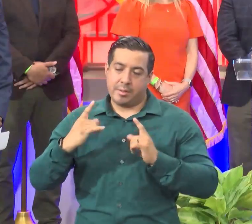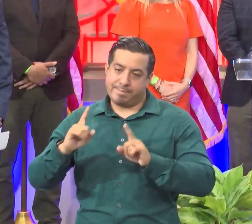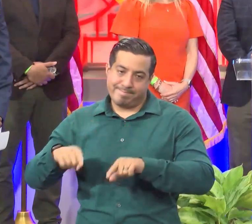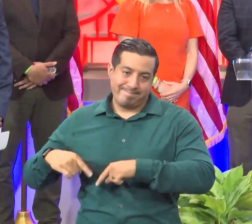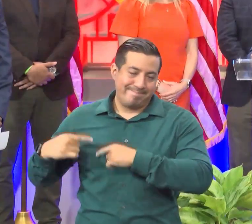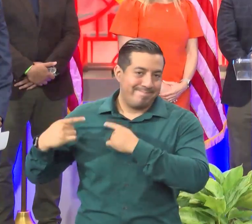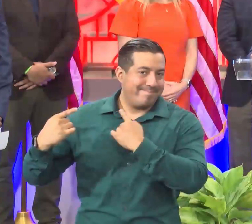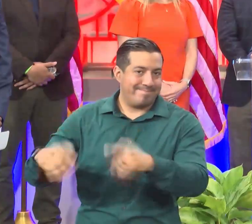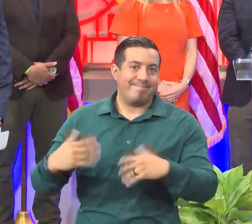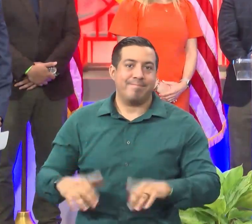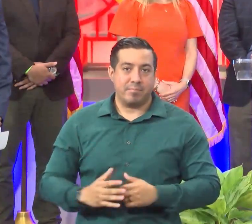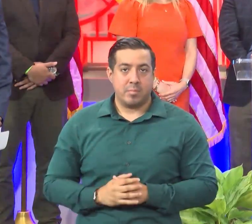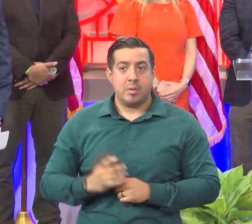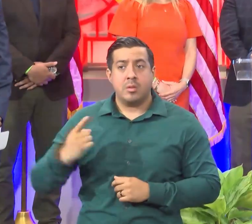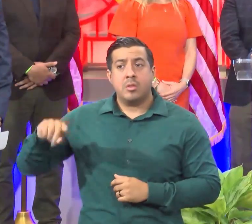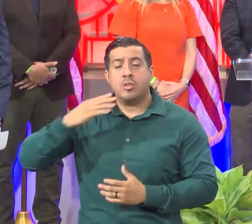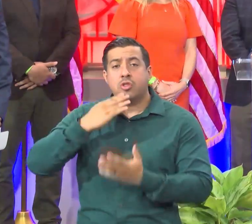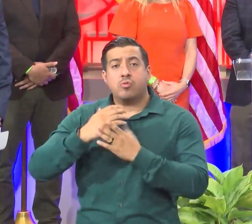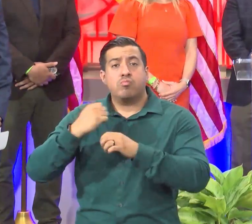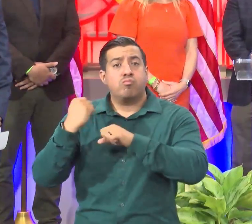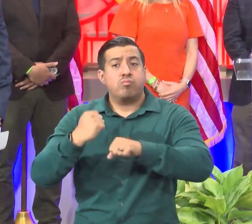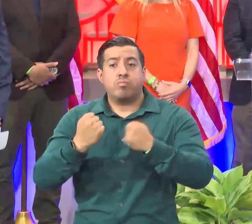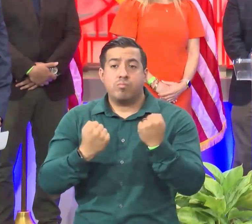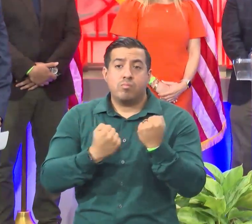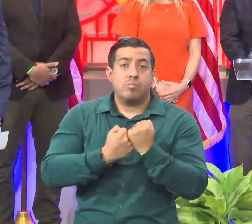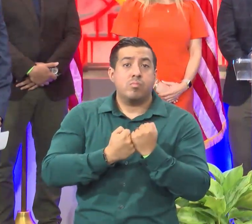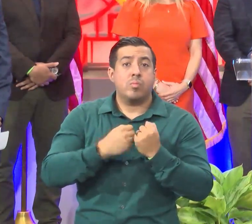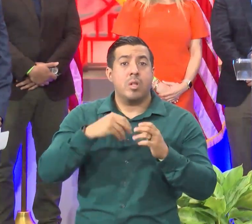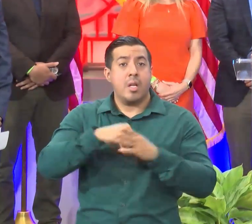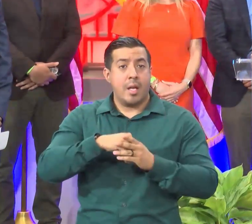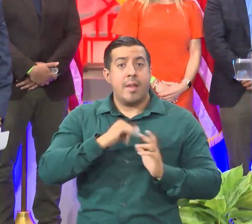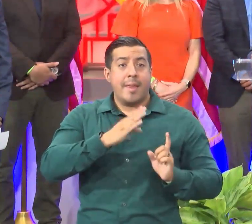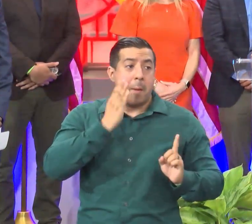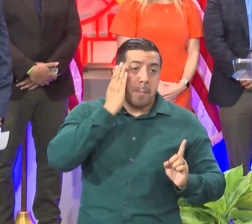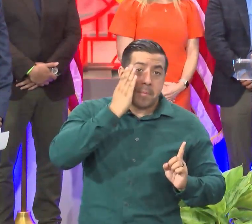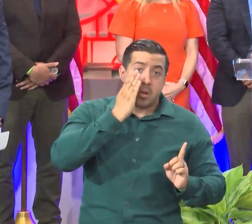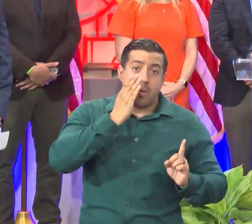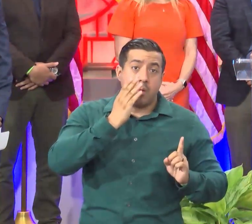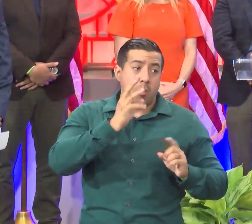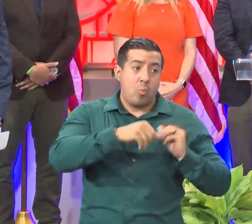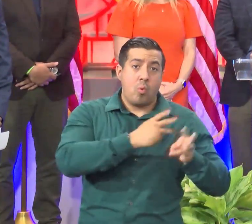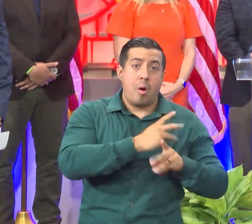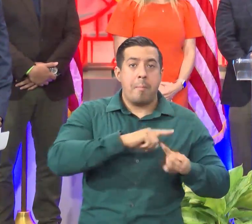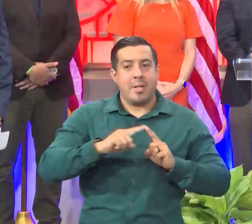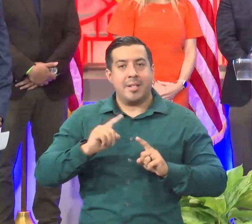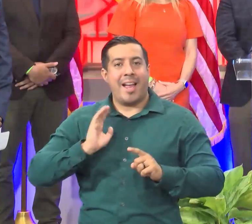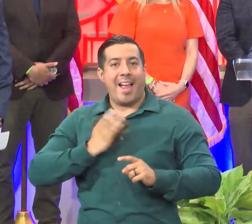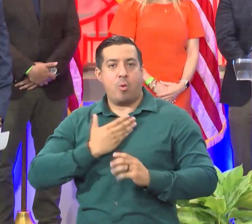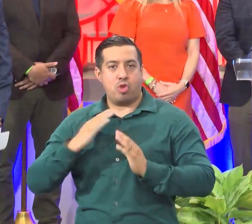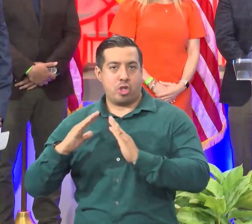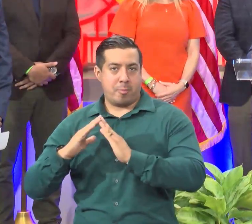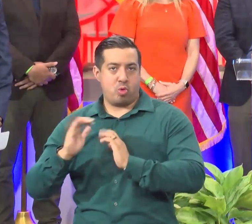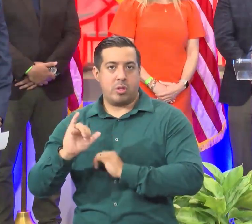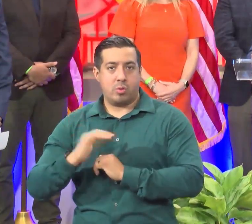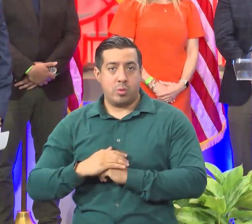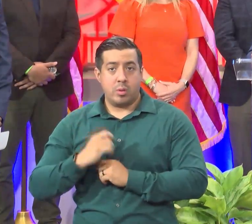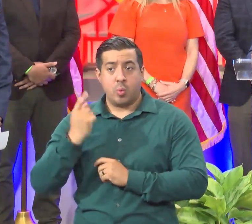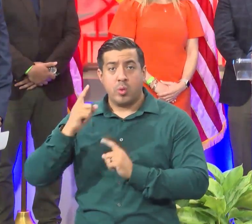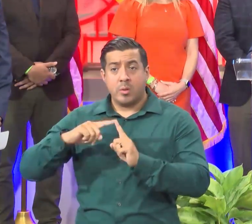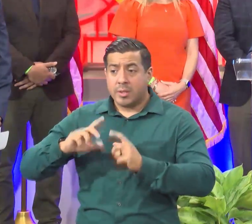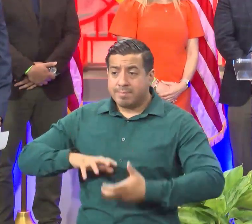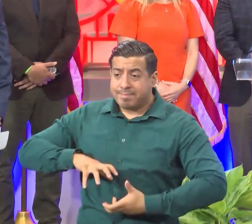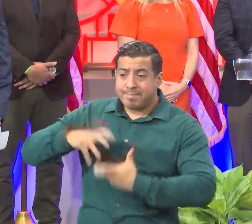beginning. They are a stronghold not only in the beer world, but also in our community. Whenever there is a crisis,